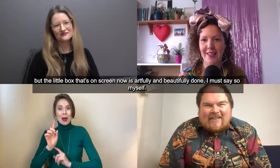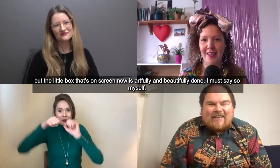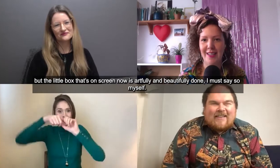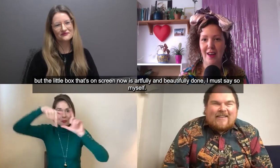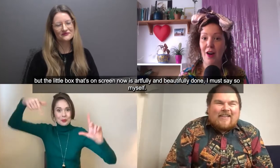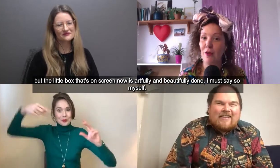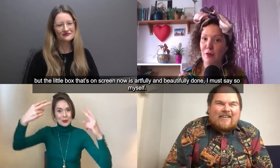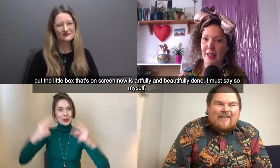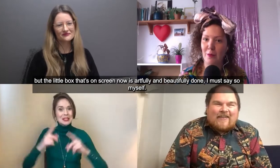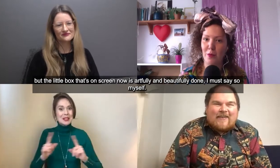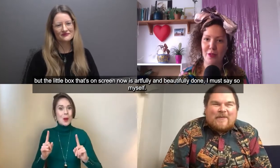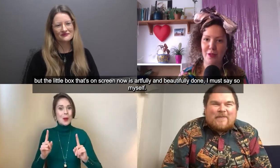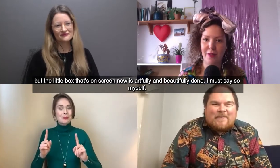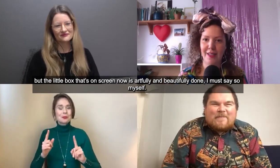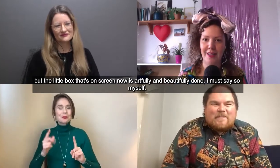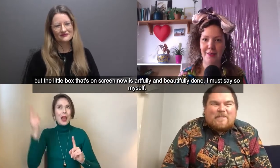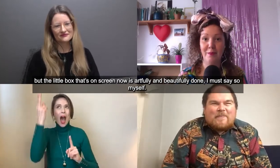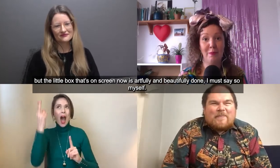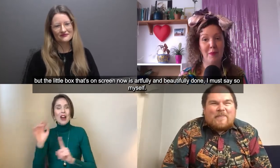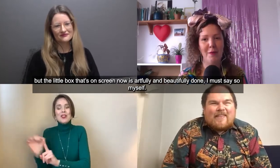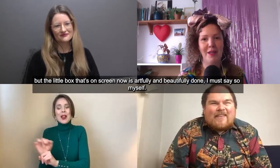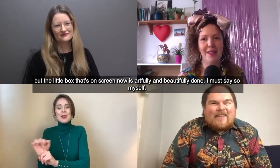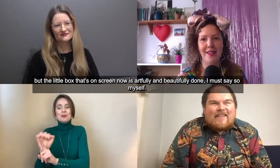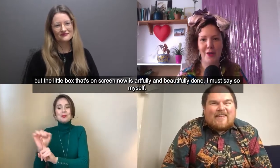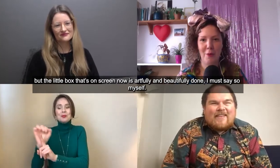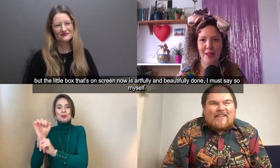is artfully and beautifully done I must say so myself.